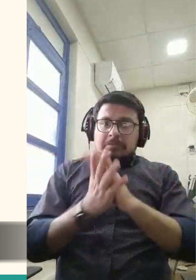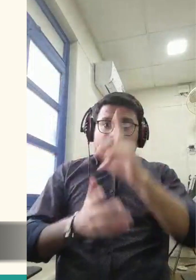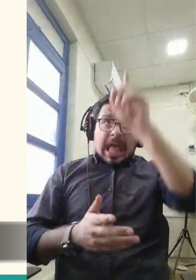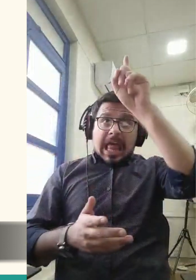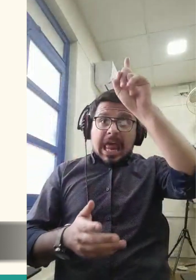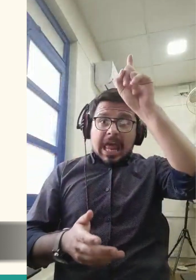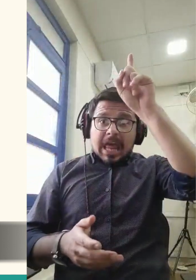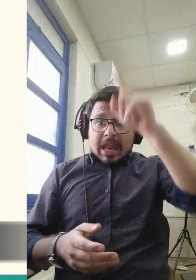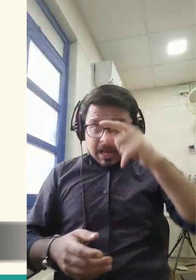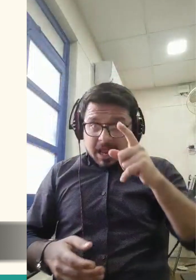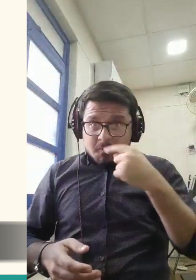did so as well.